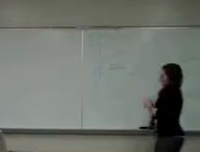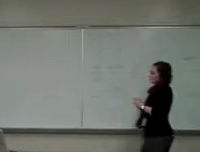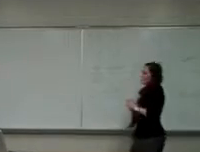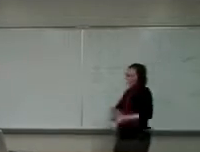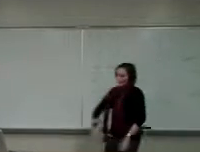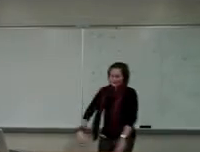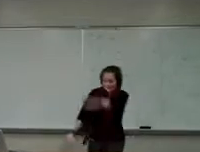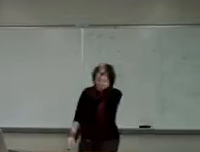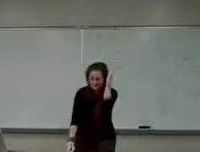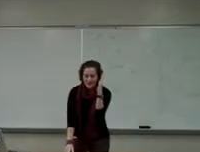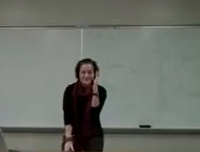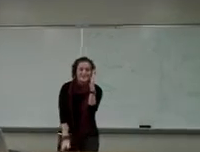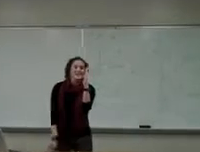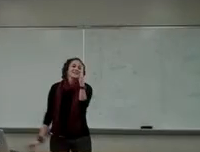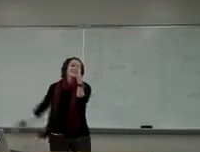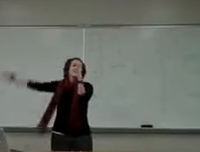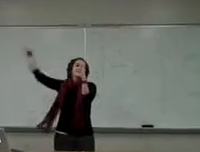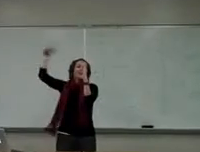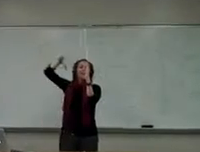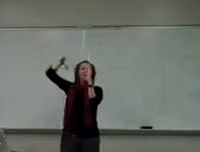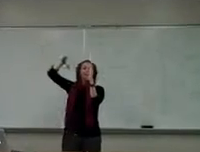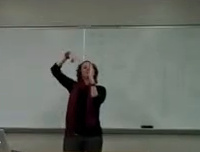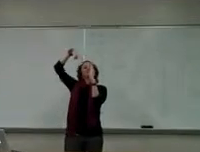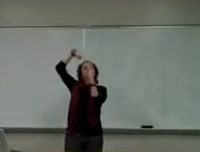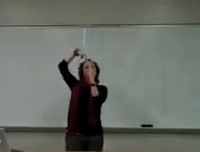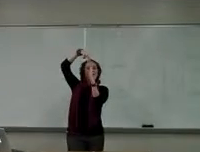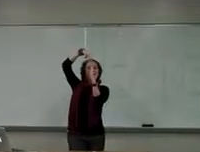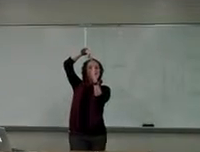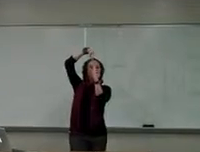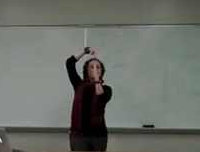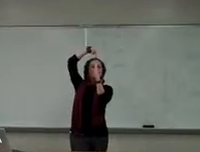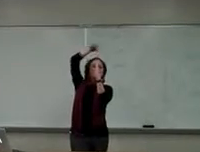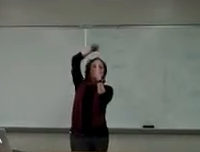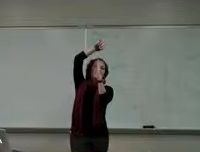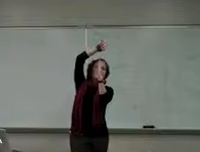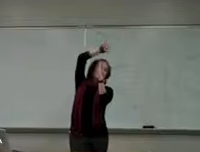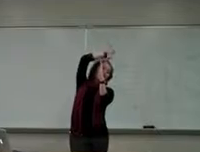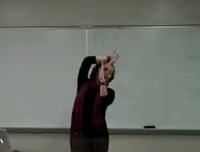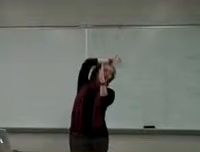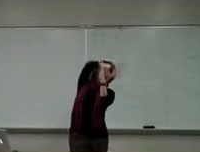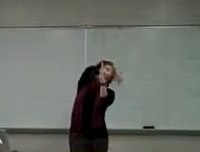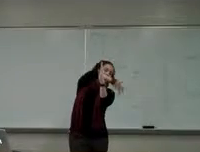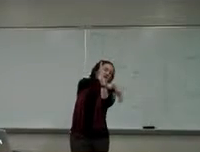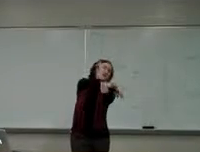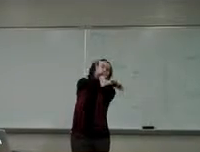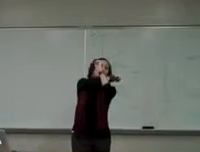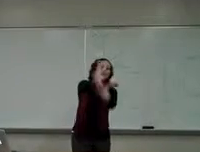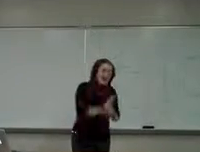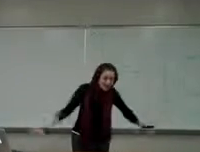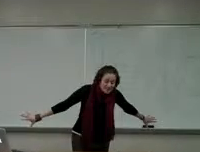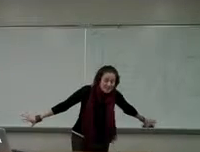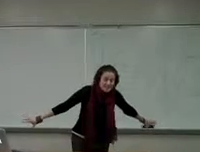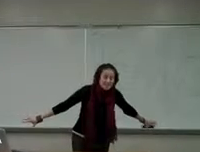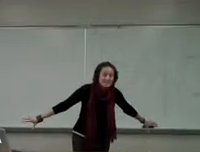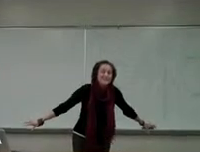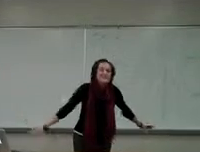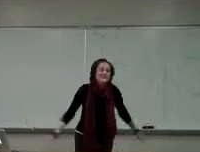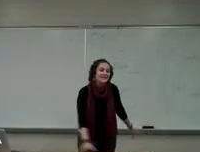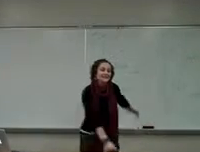So, Joe, okay, it goes, Joe walks over the line. He falls down, and he crashes, so he